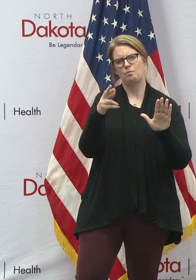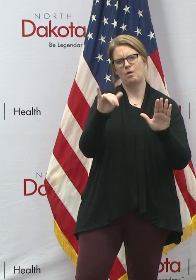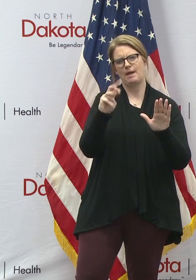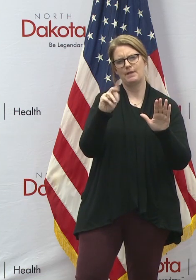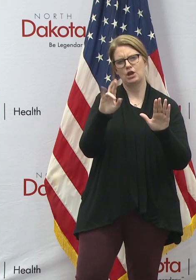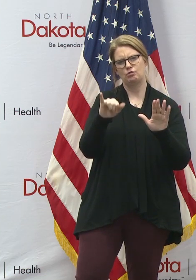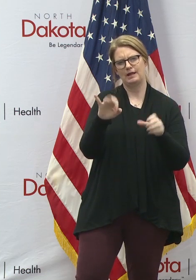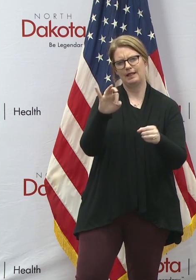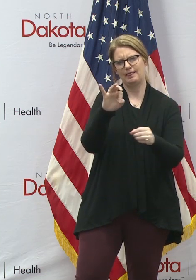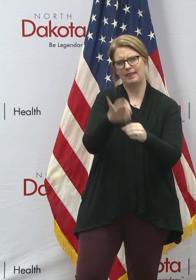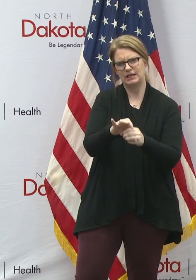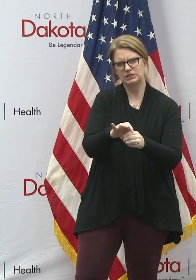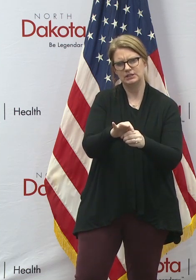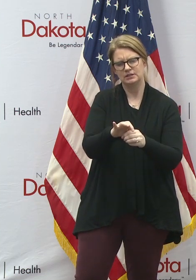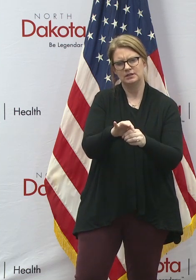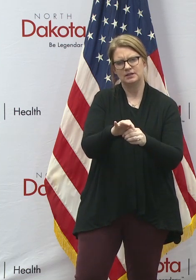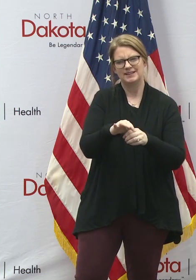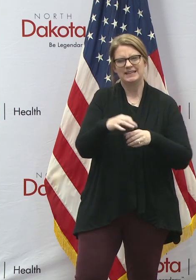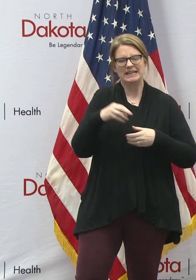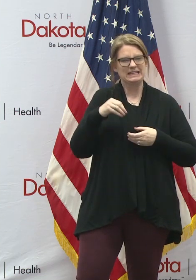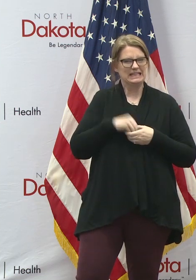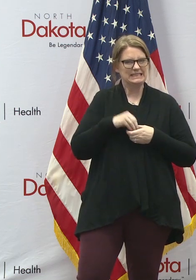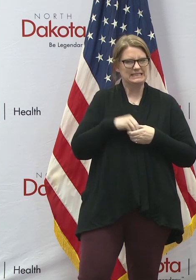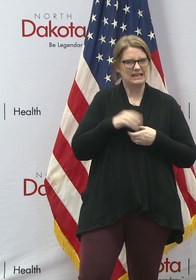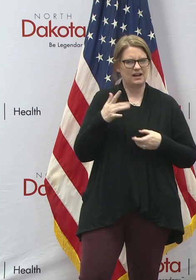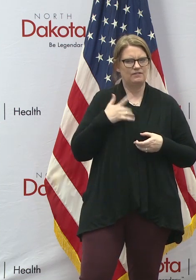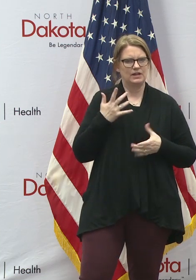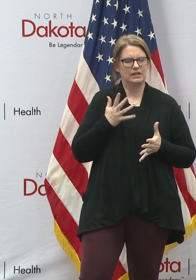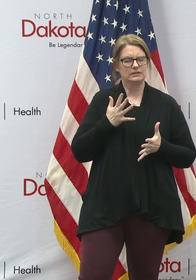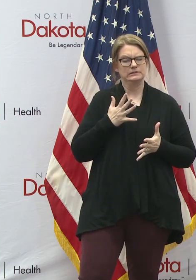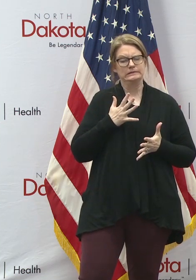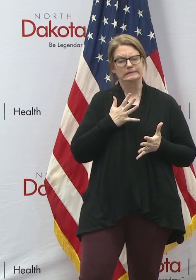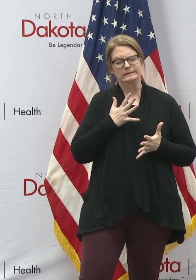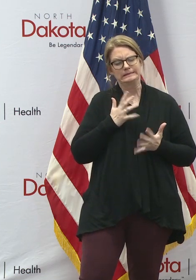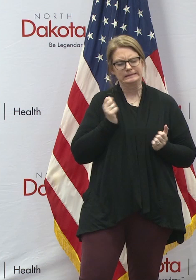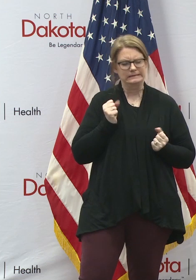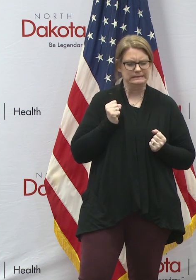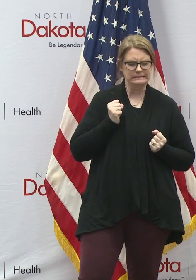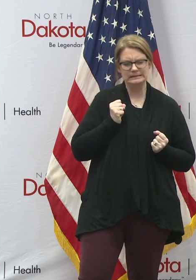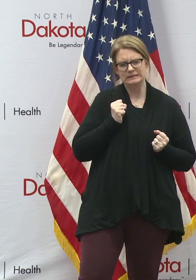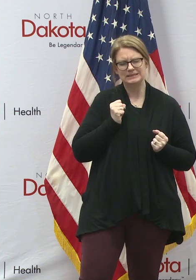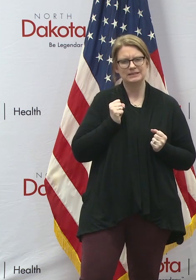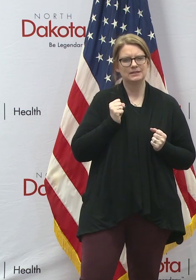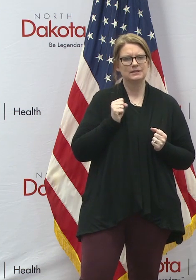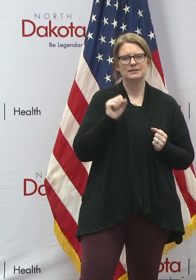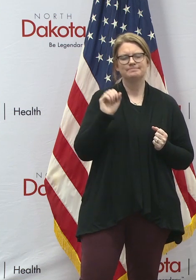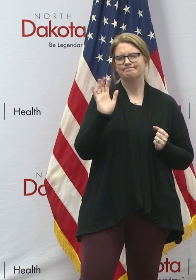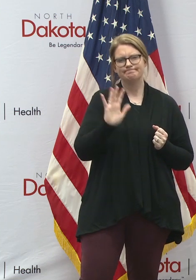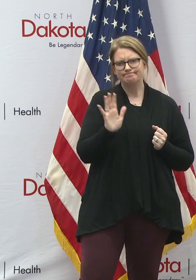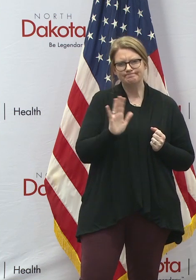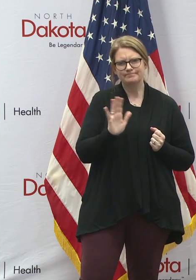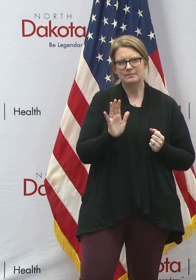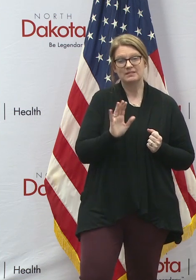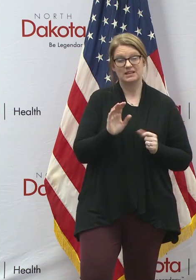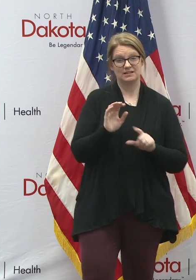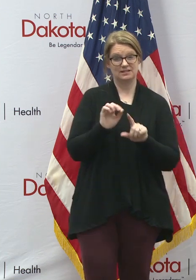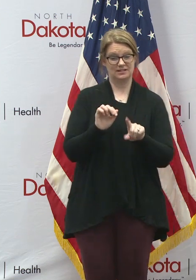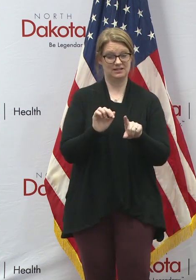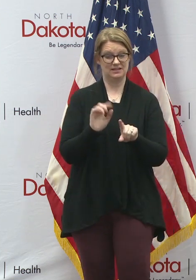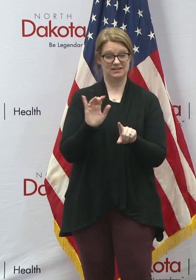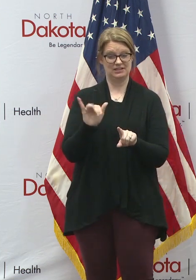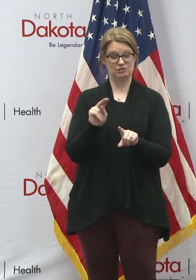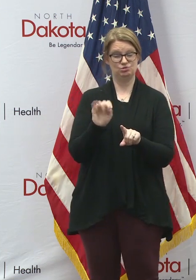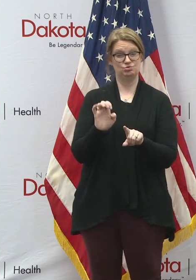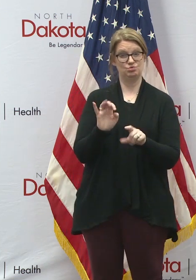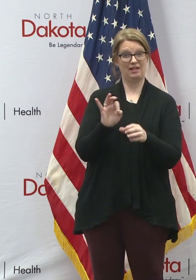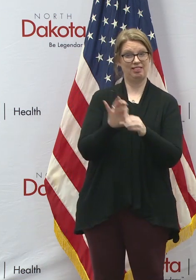And I always shudder a little bit about that because the June election has